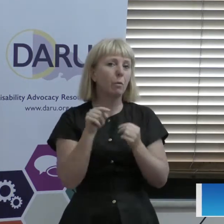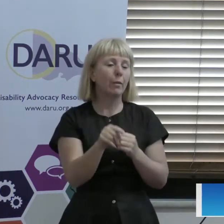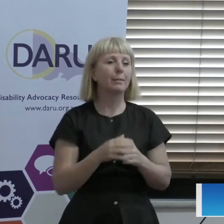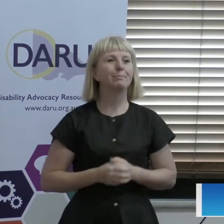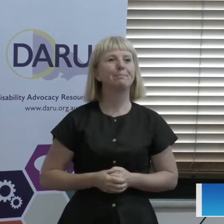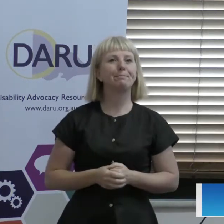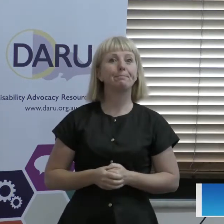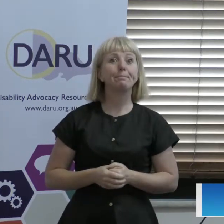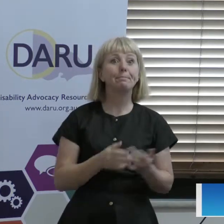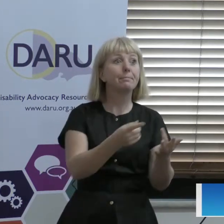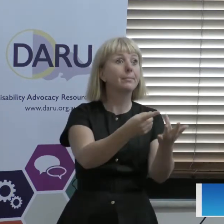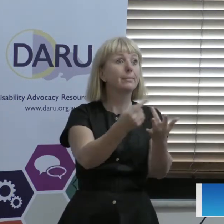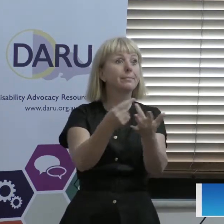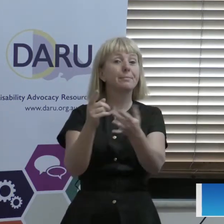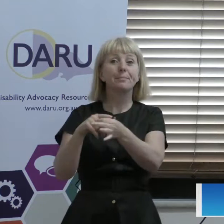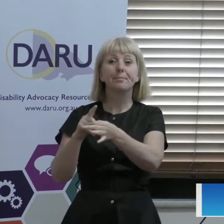Any other questions?